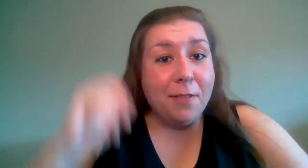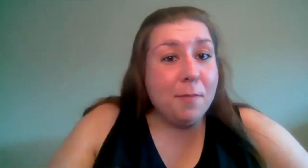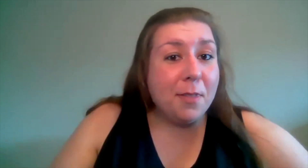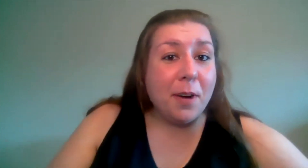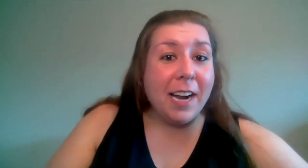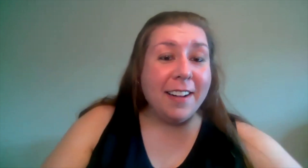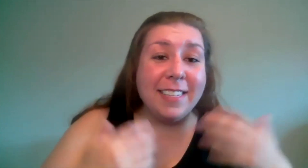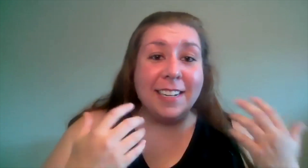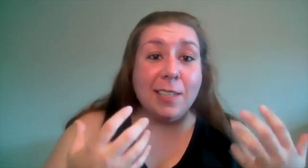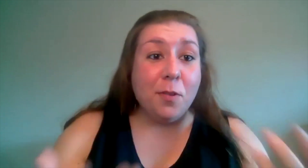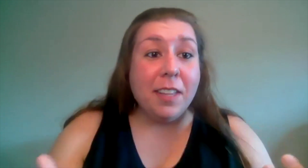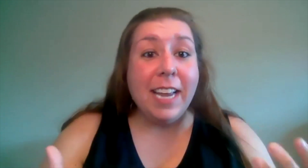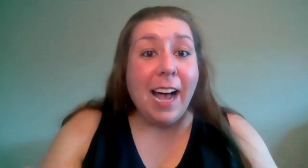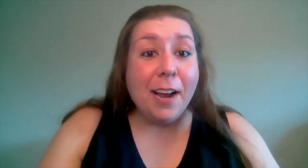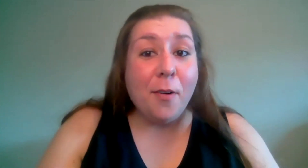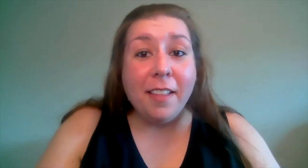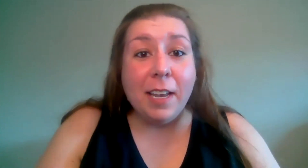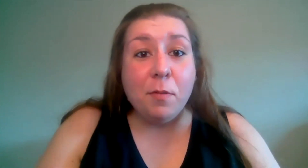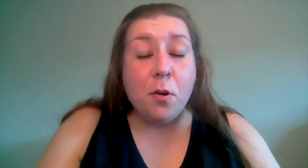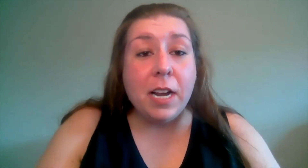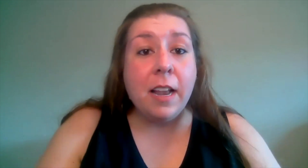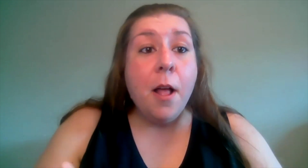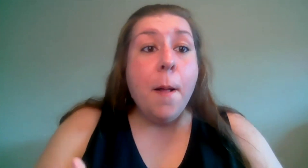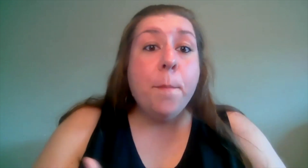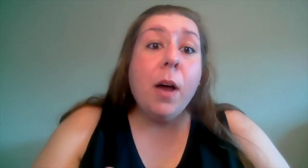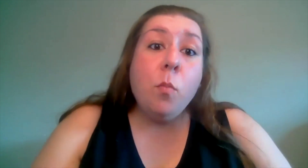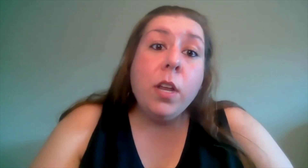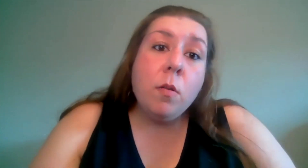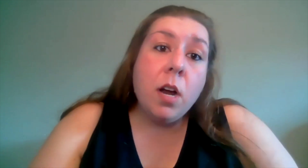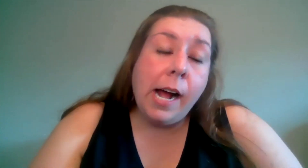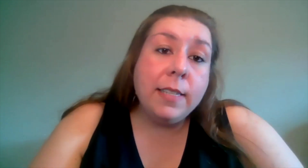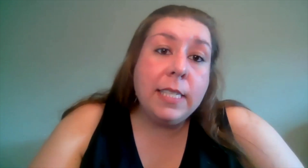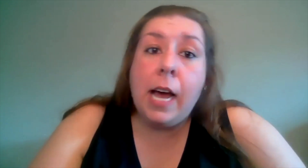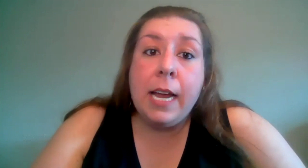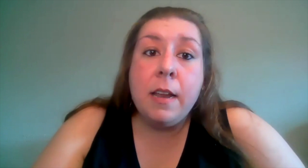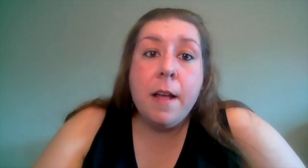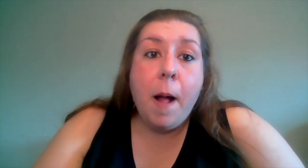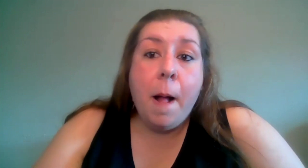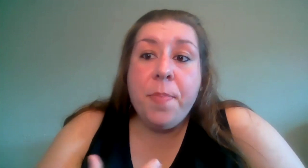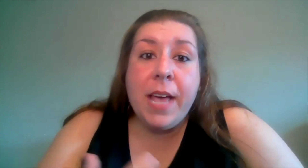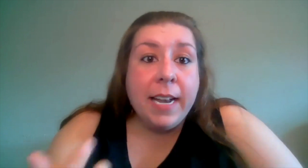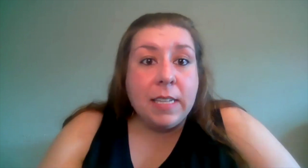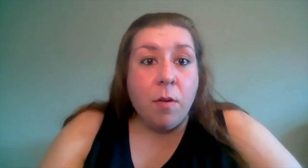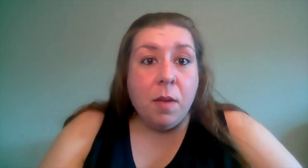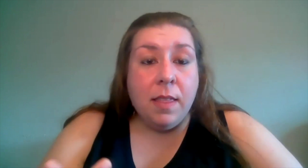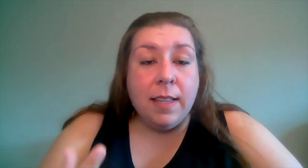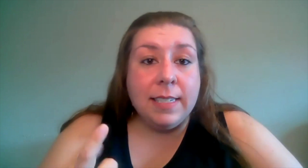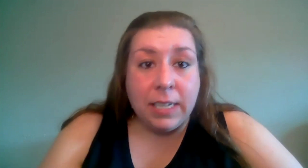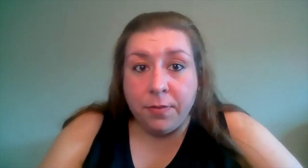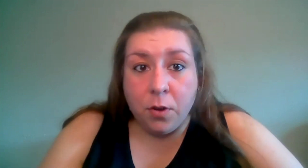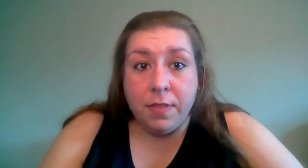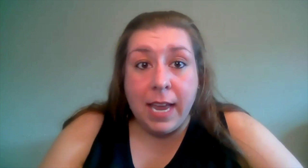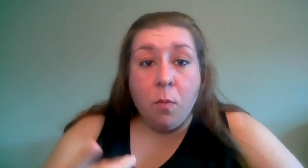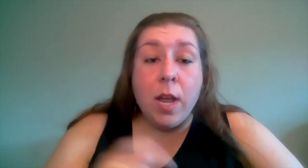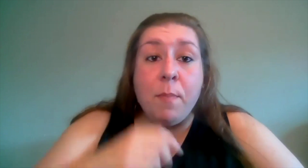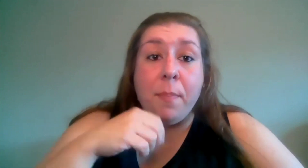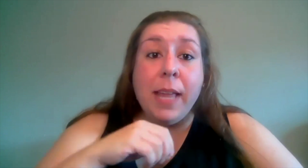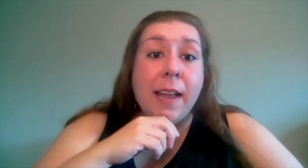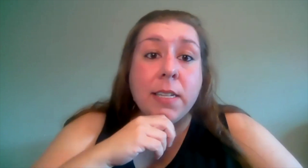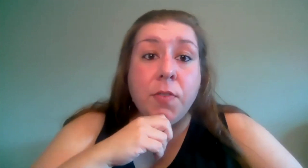of them in the warehouse and it's a really high quality recording but when you are outside um that is going to be the difficult thing what my plan is